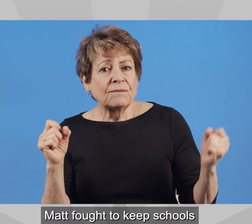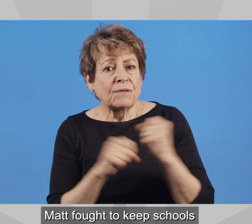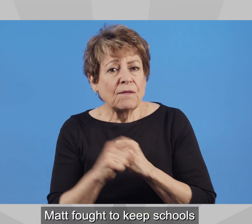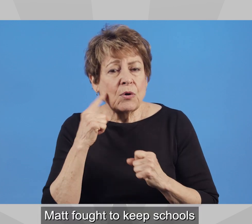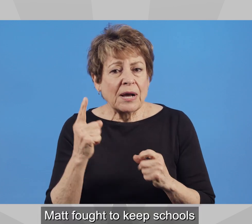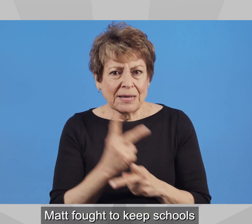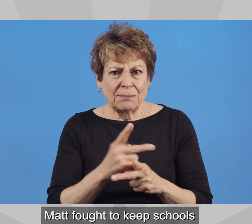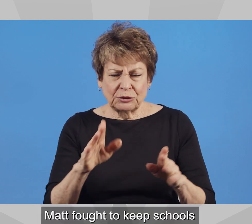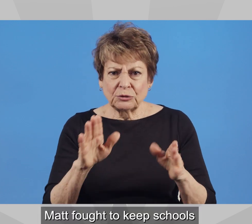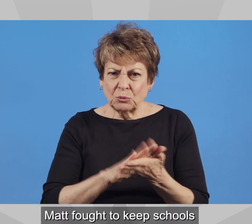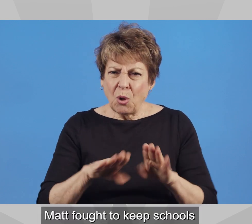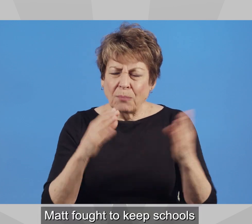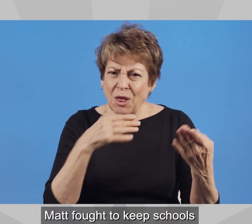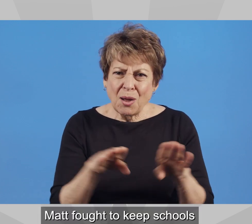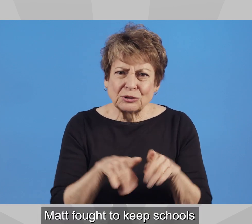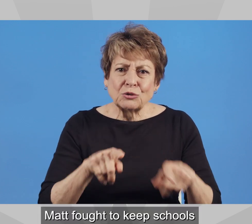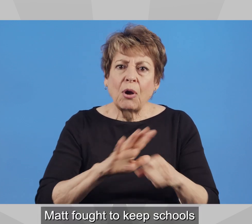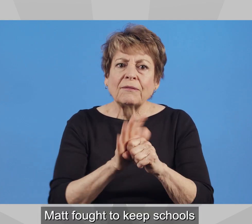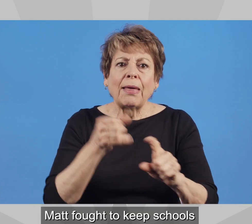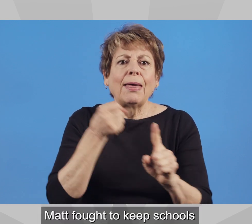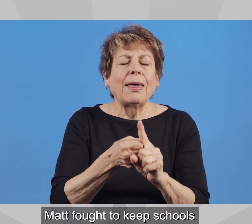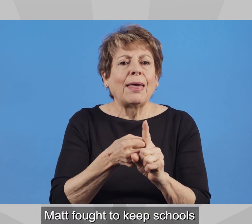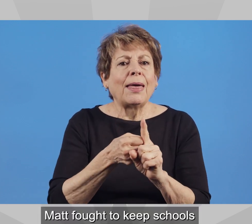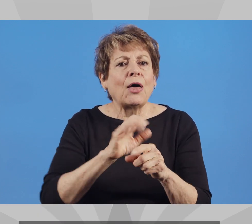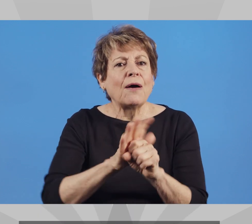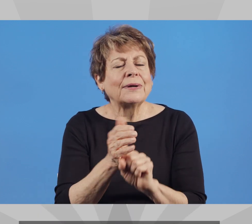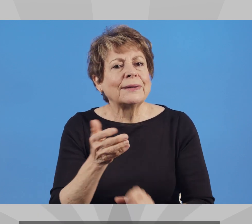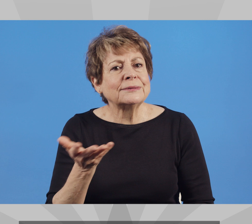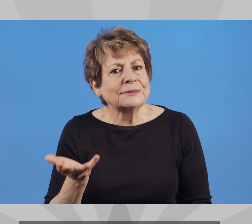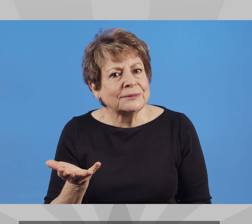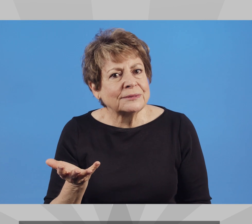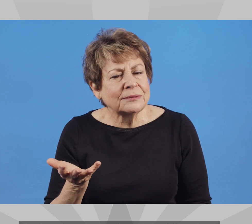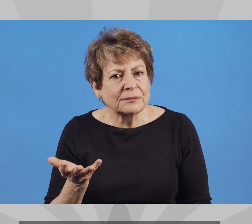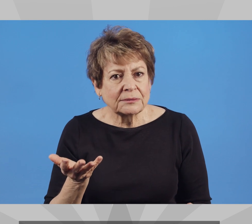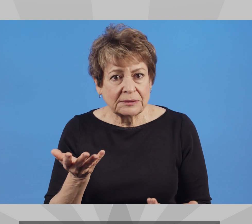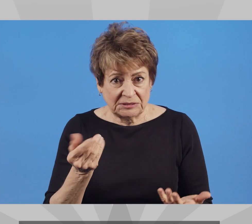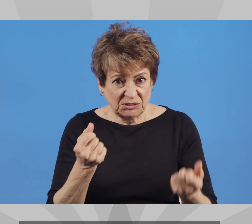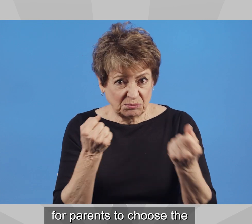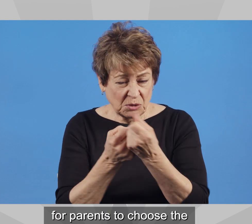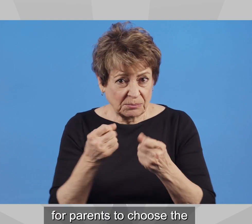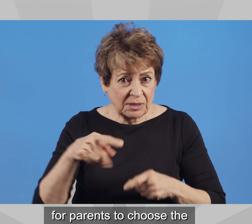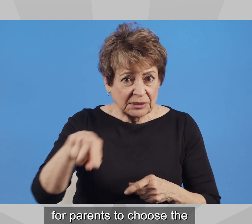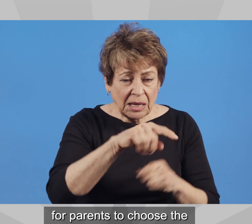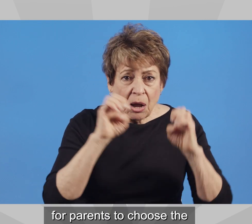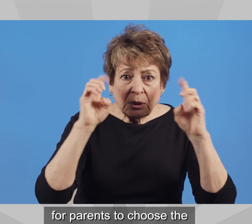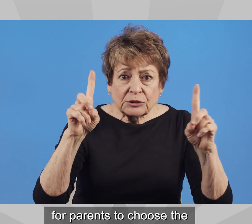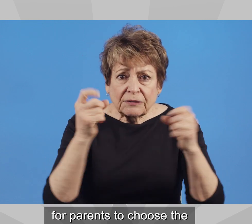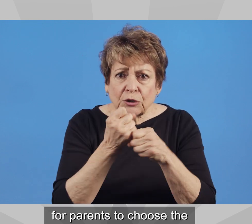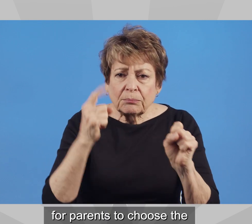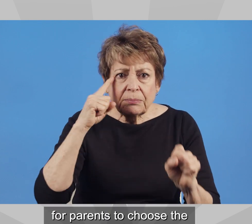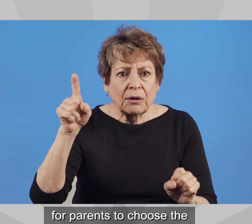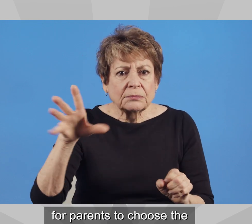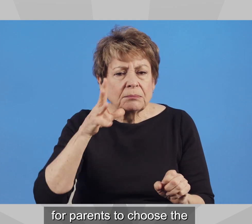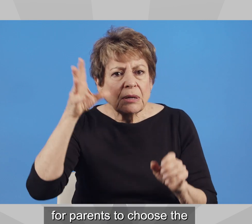Matt fought to keep schools open during COVID-19 and supported educational freedom for parents to choose the